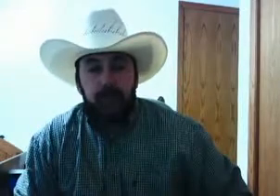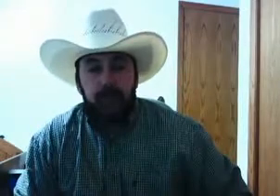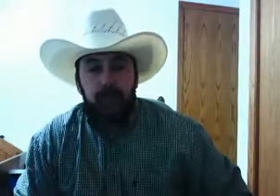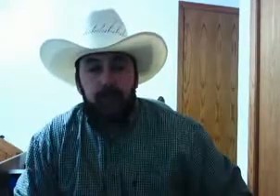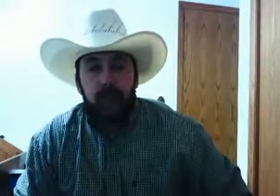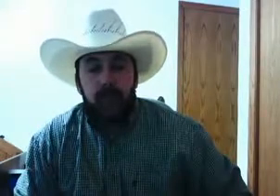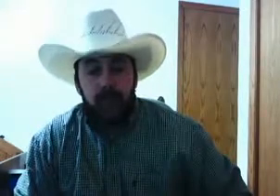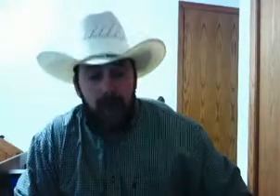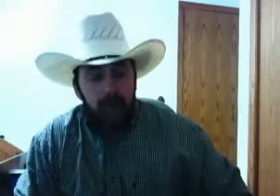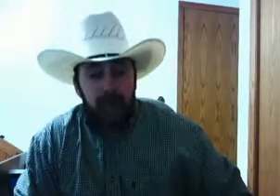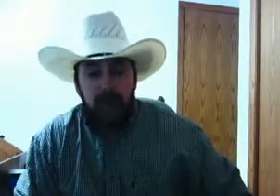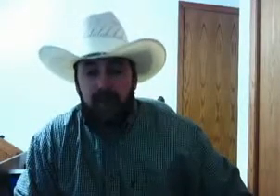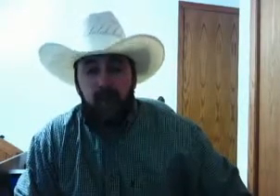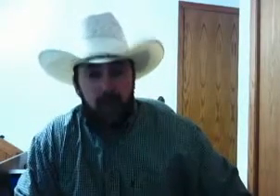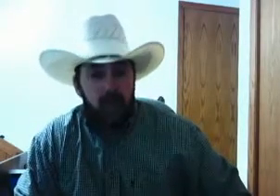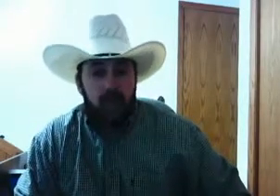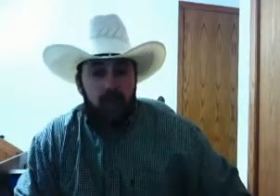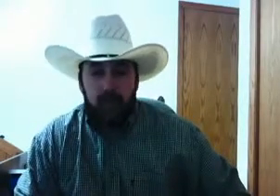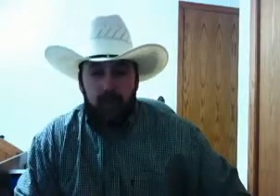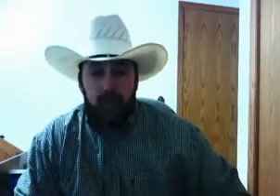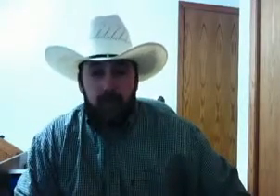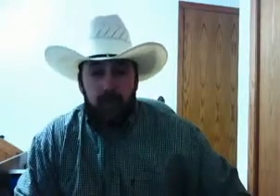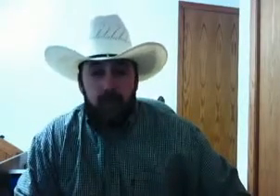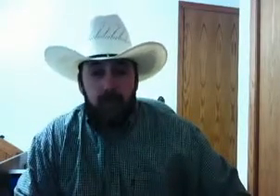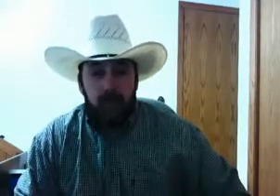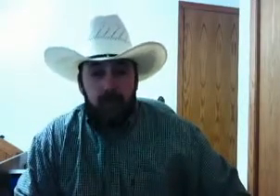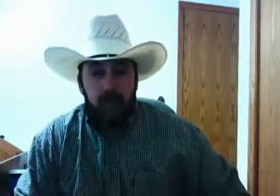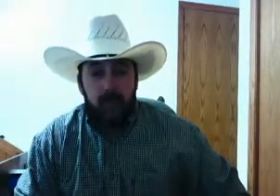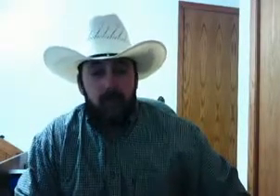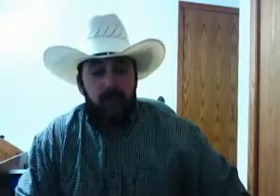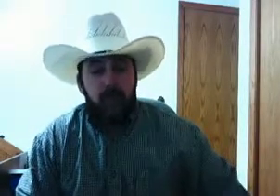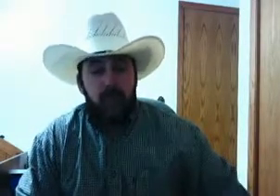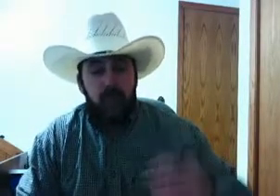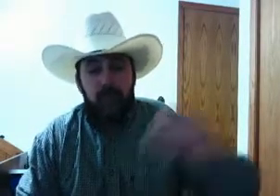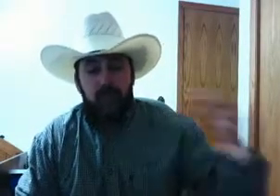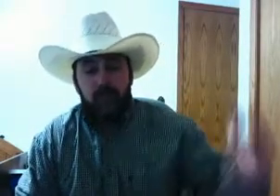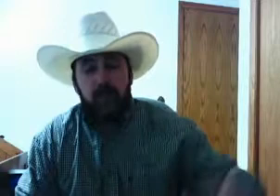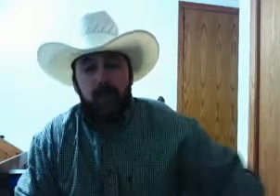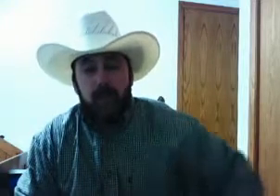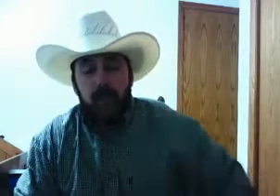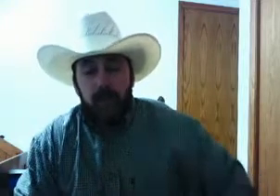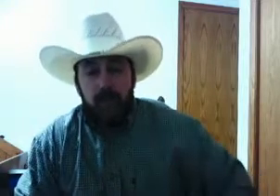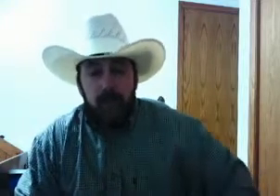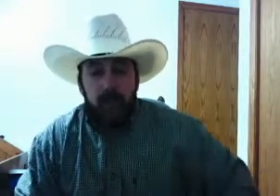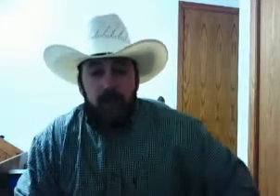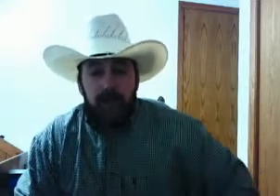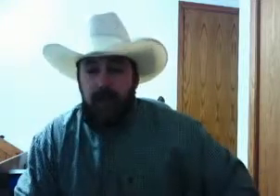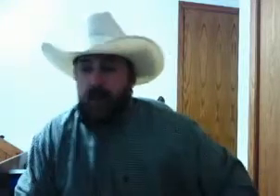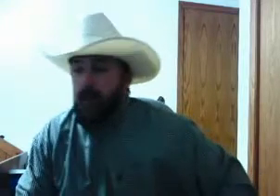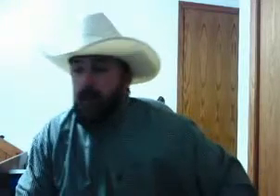the Bible says don't murder which means see it in some blood. See now on the other hand